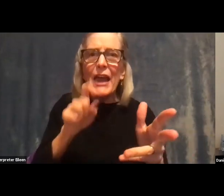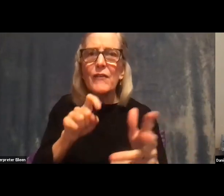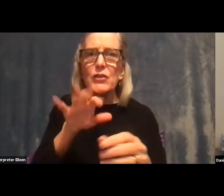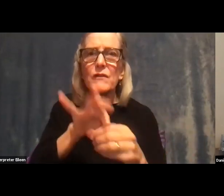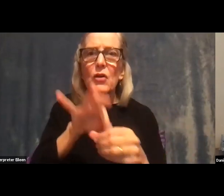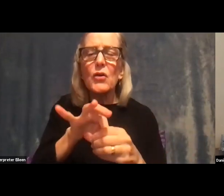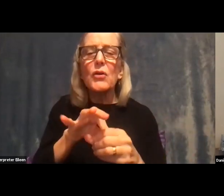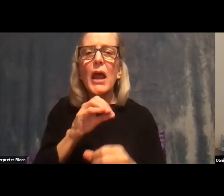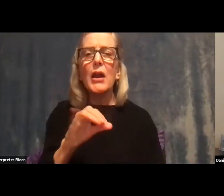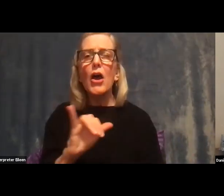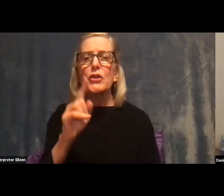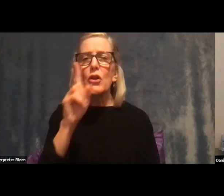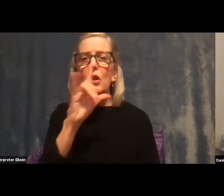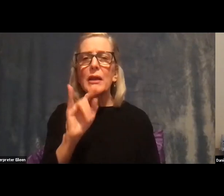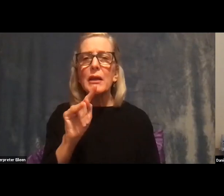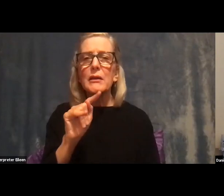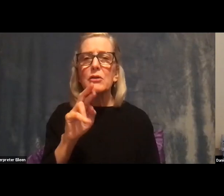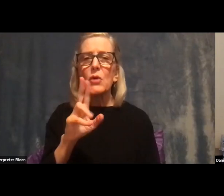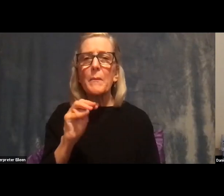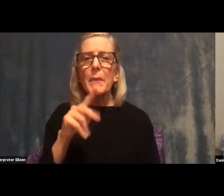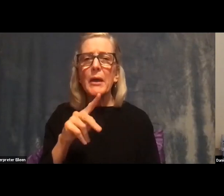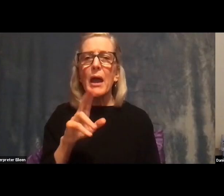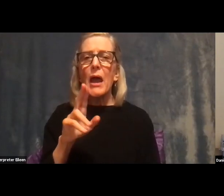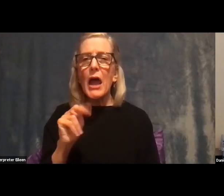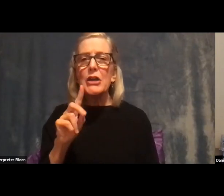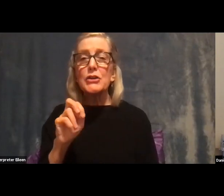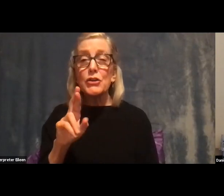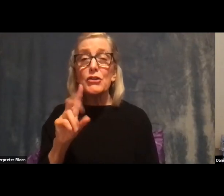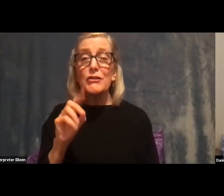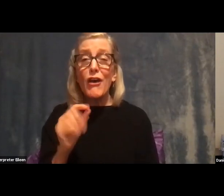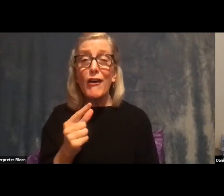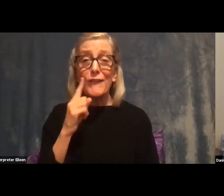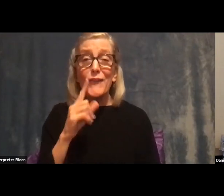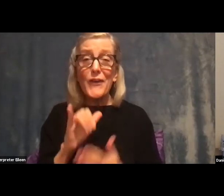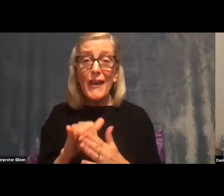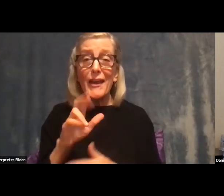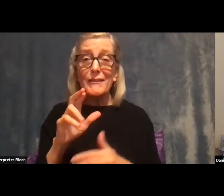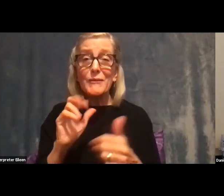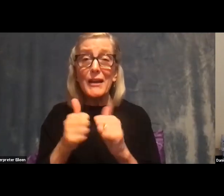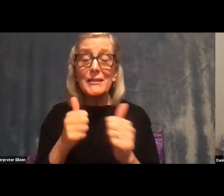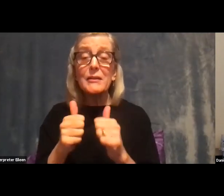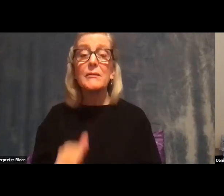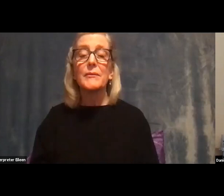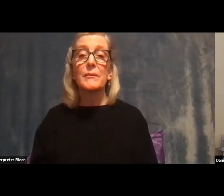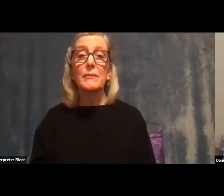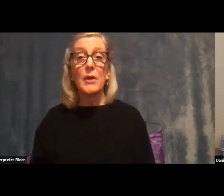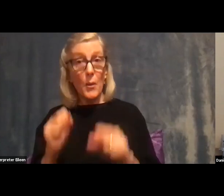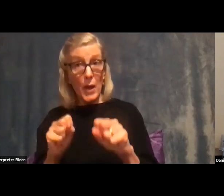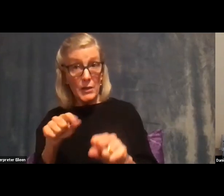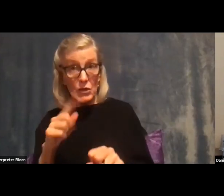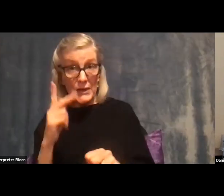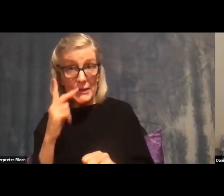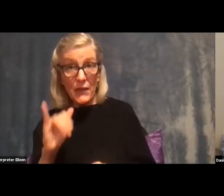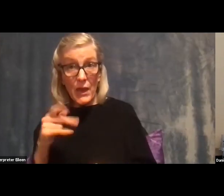an underdog in the race. So it's possible that these kinds, if you see these kinds of polls, that it's going to affect